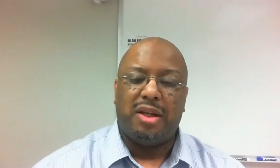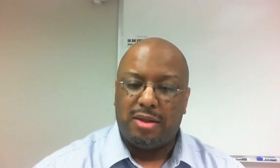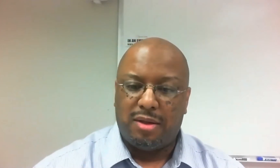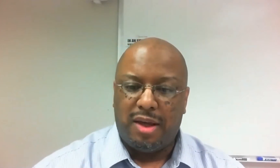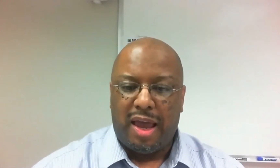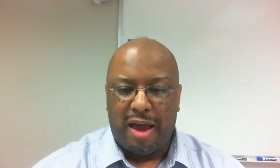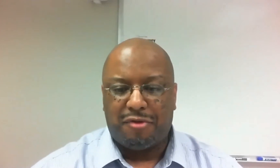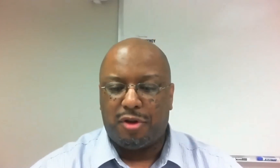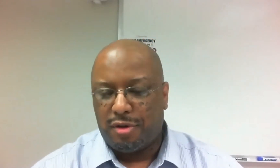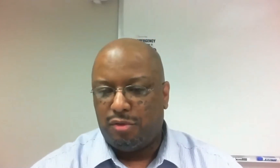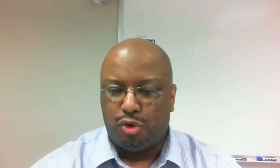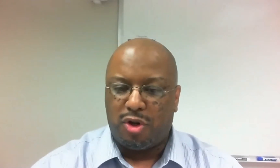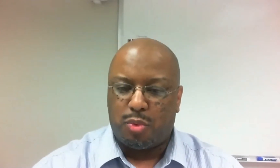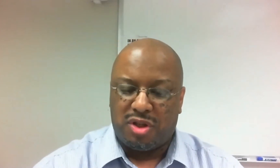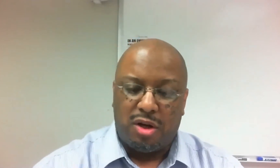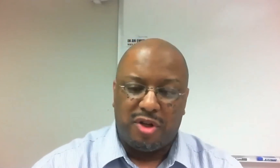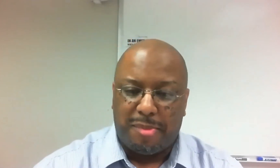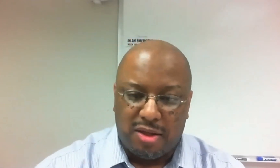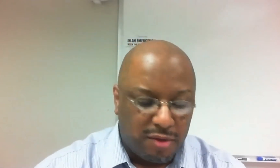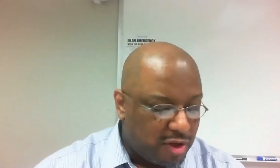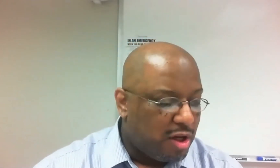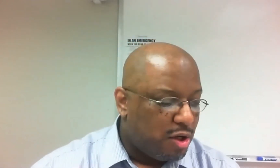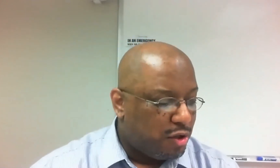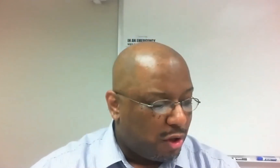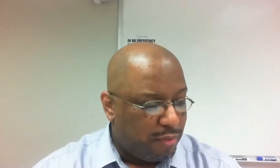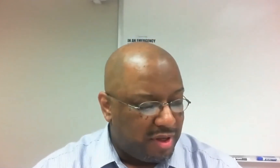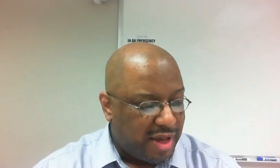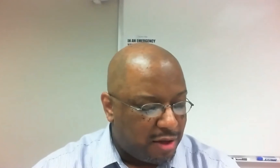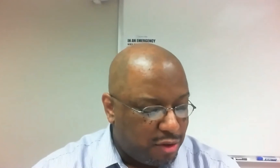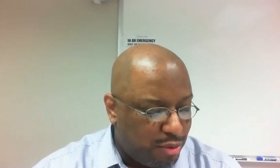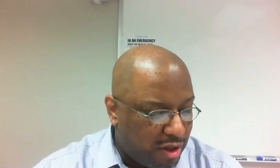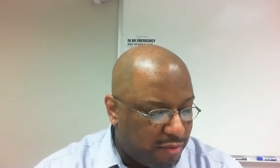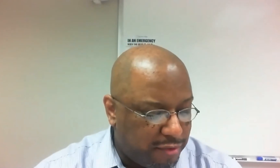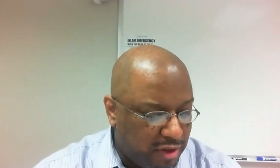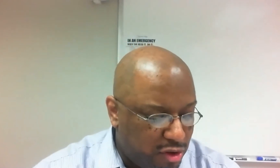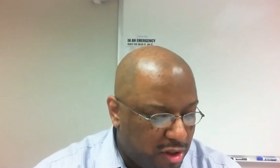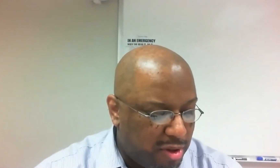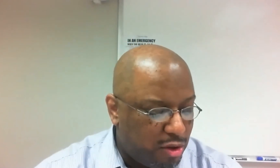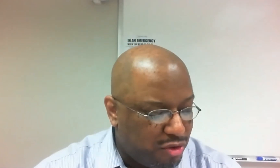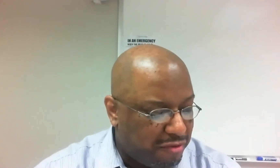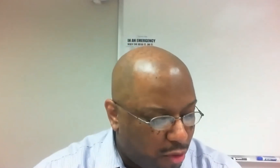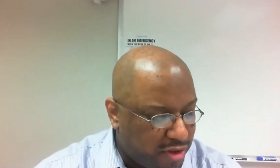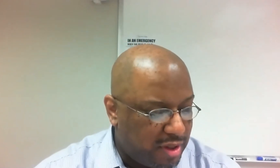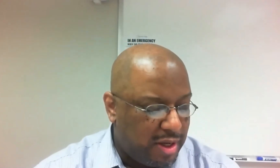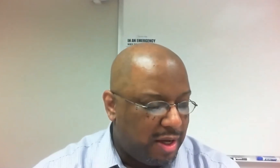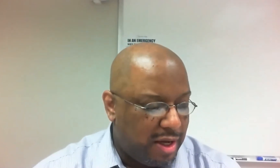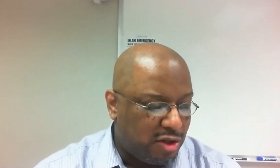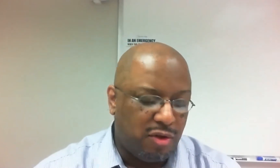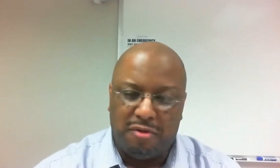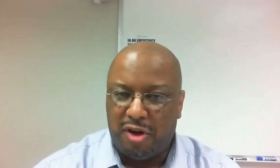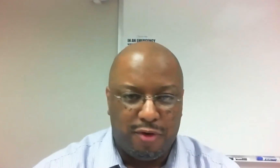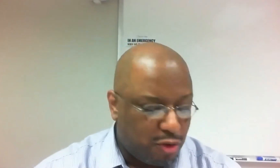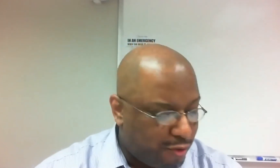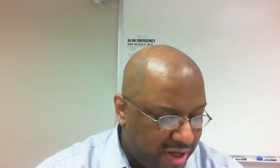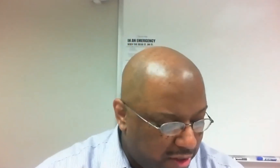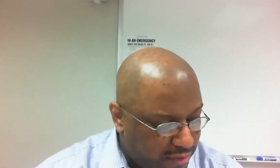half more minutes after George was unresponsive. So, this attitude of the legitimate use of force is